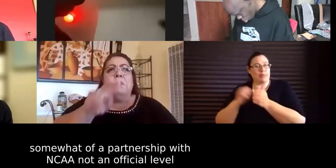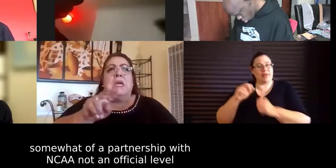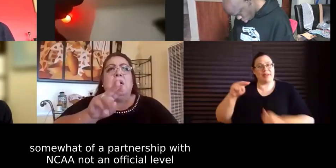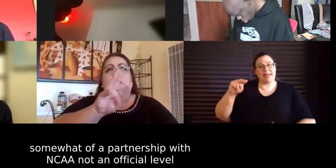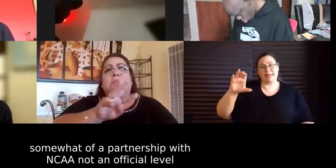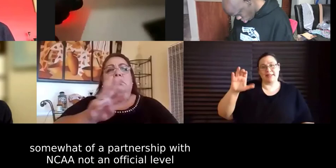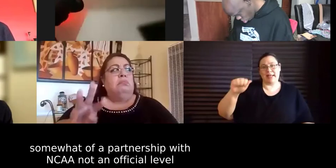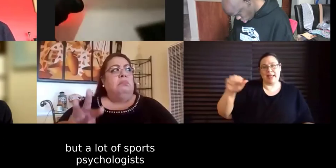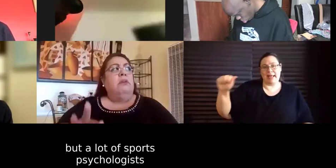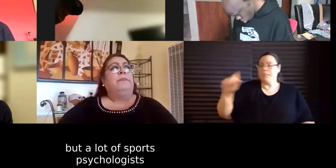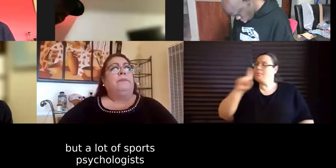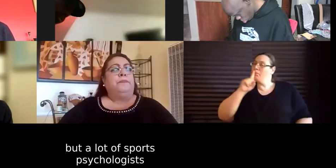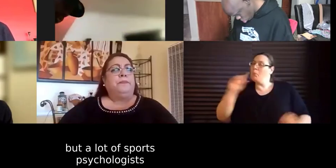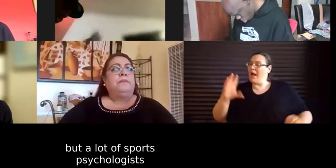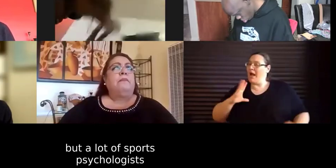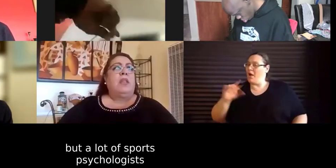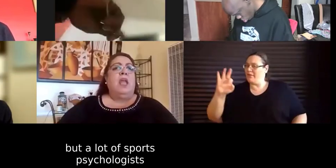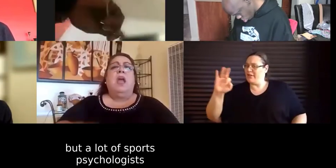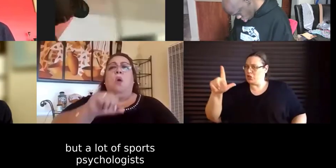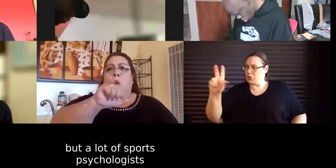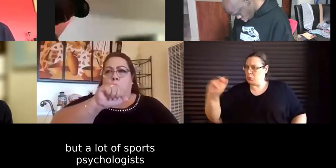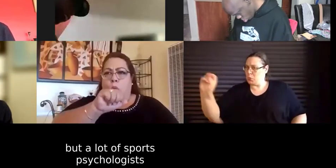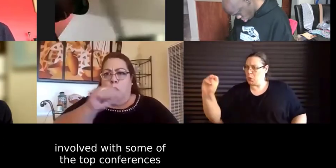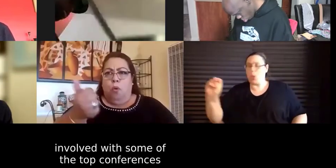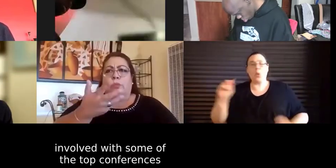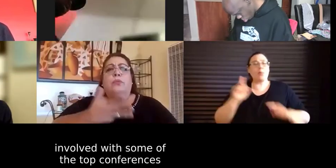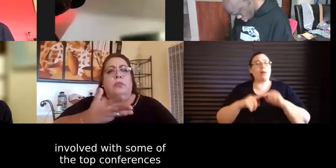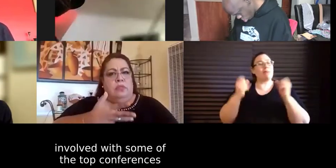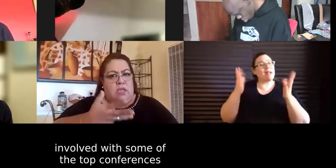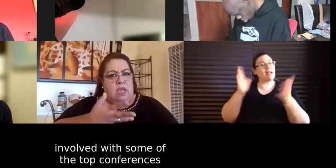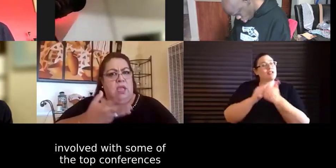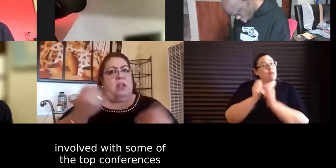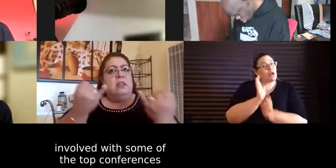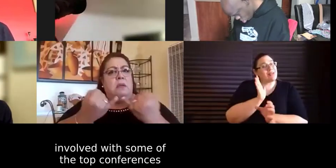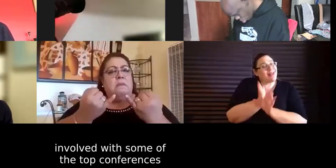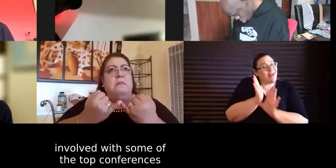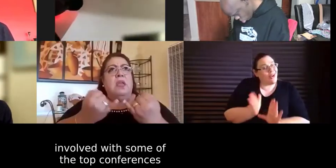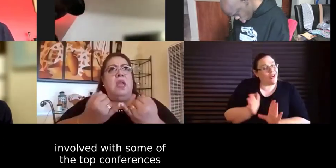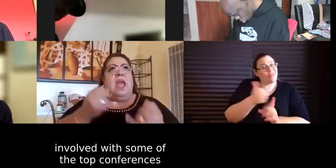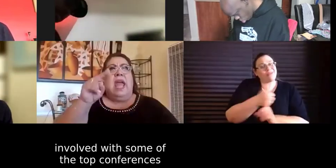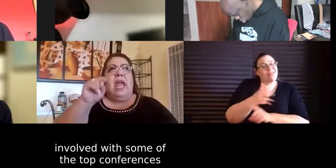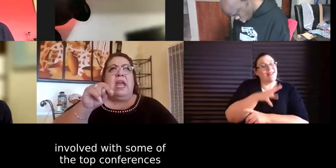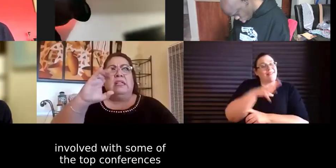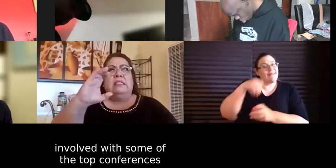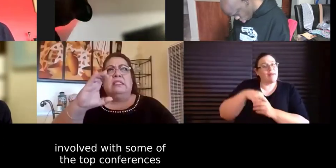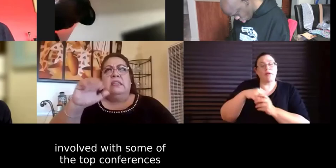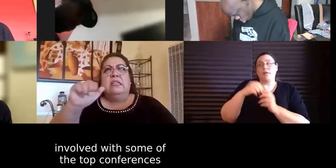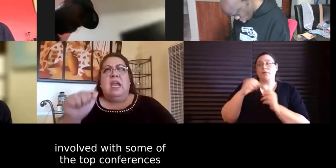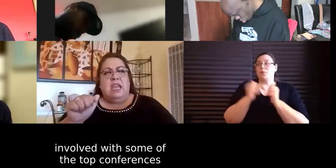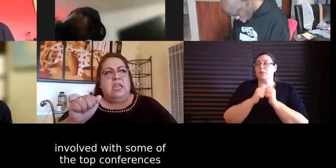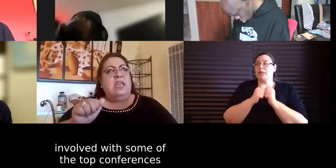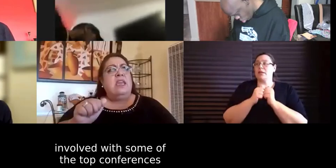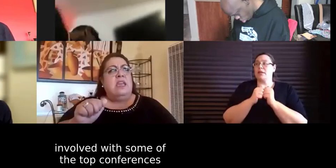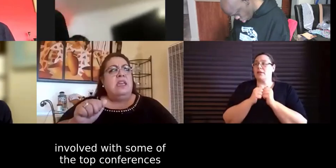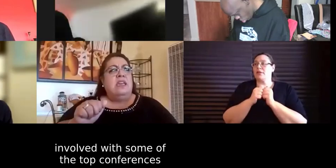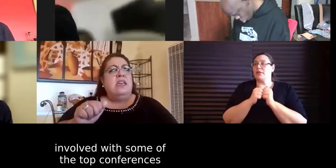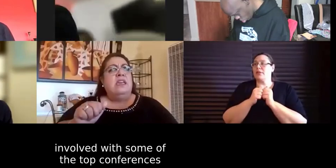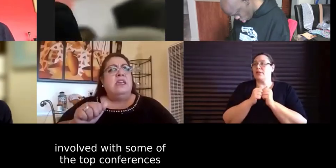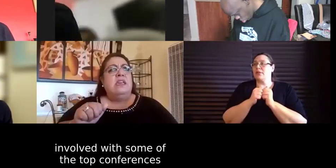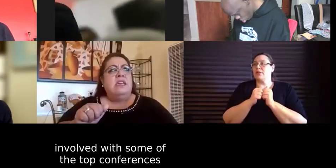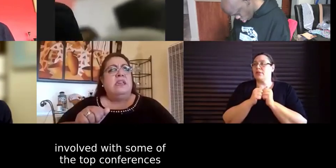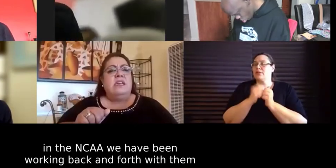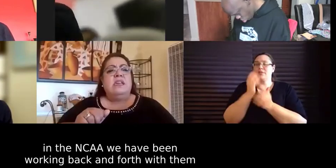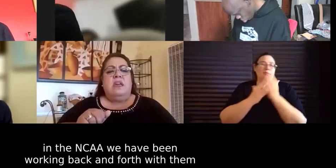on an official level but a lot of the sports psychologists who were involved with top um you know some of the top